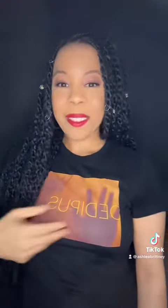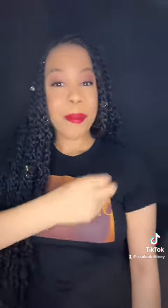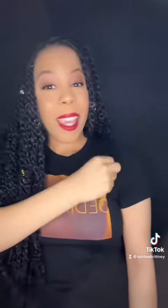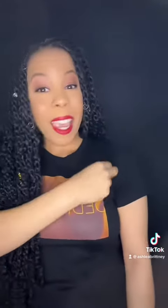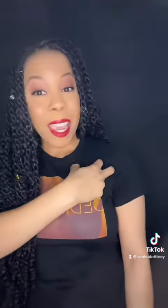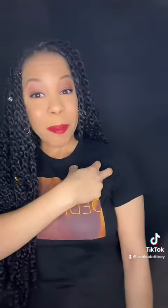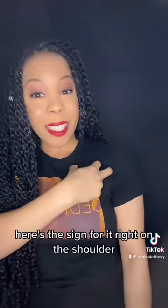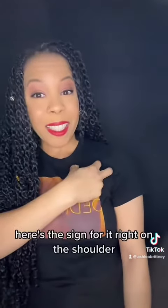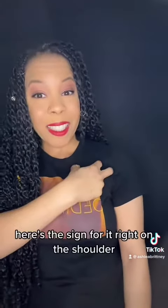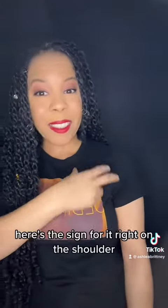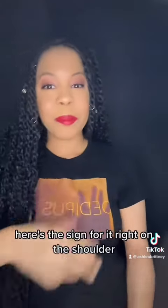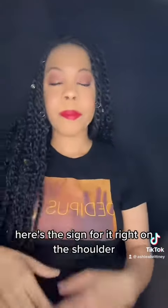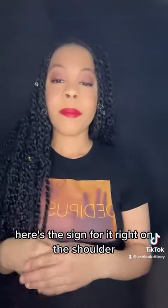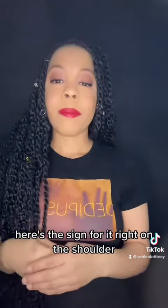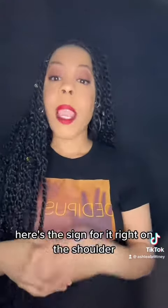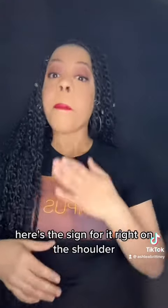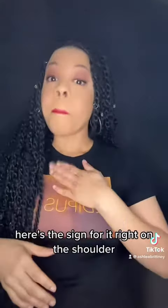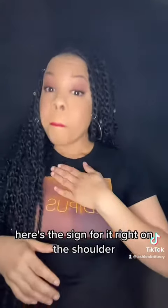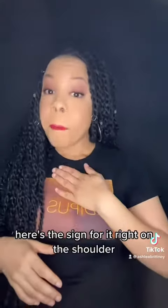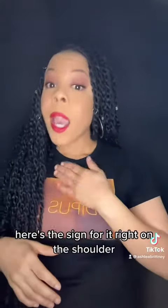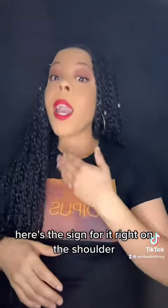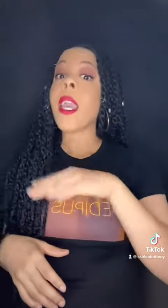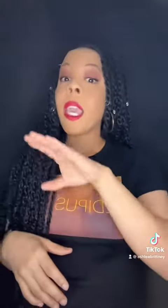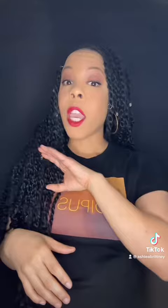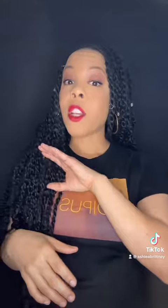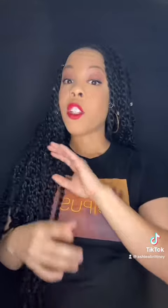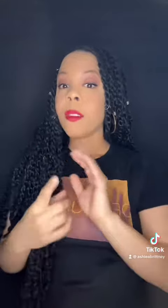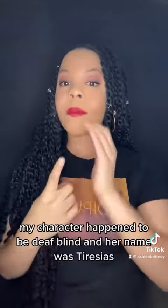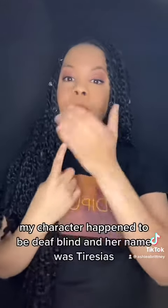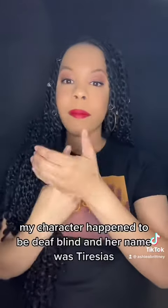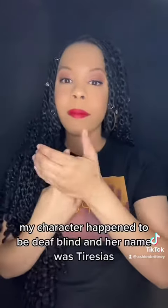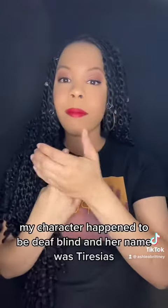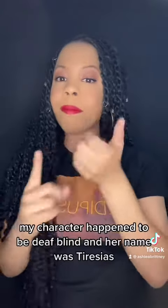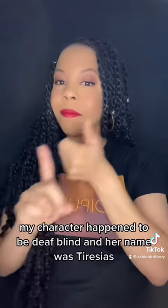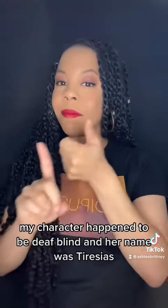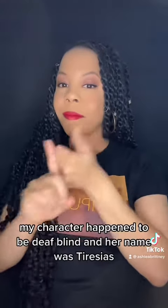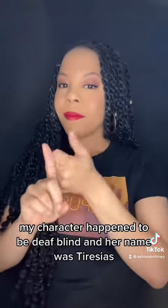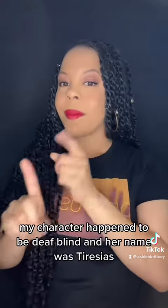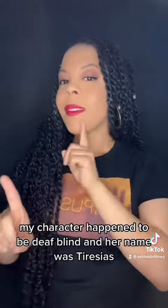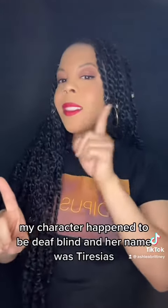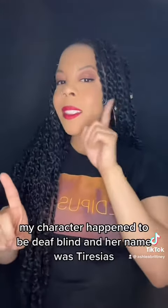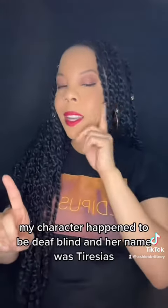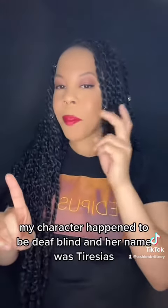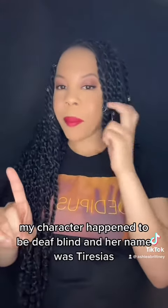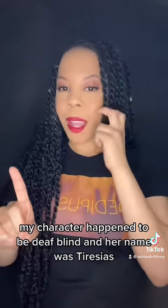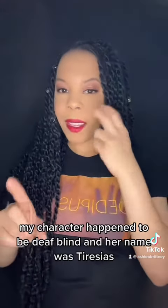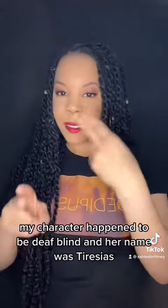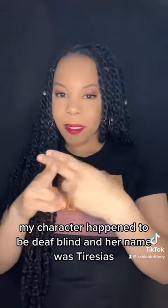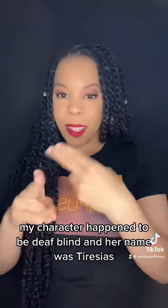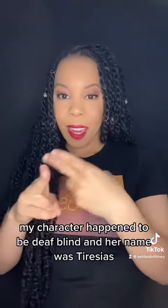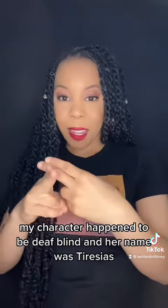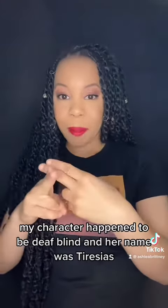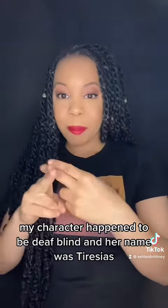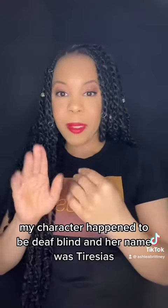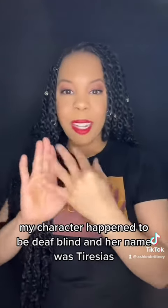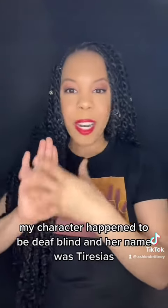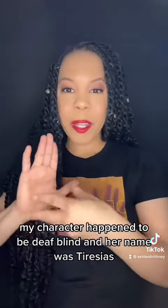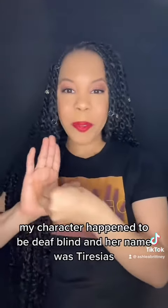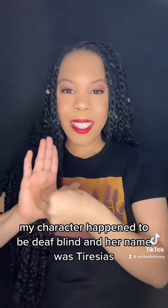You have to sign for it right on the shoulder. My character happened to be DeafBlind, and her